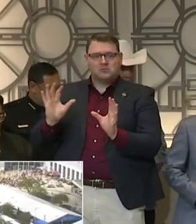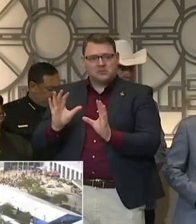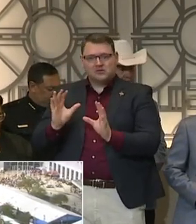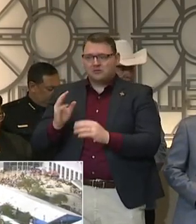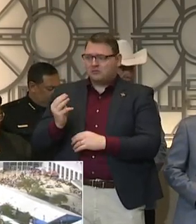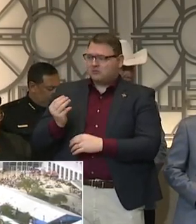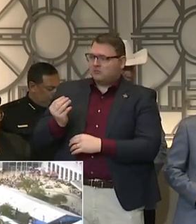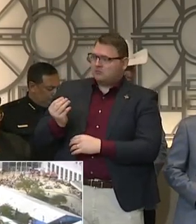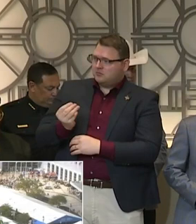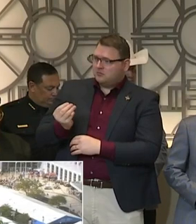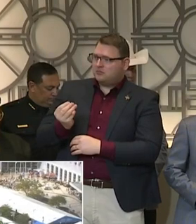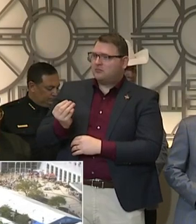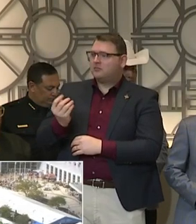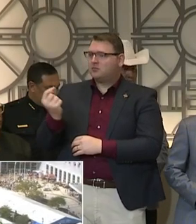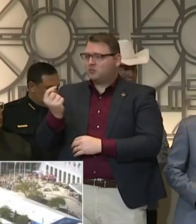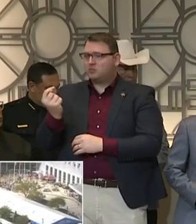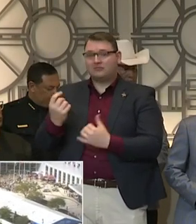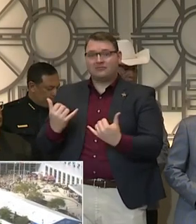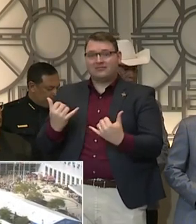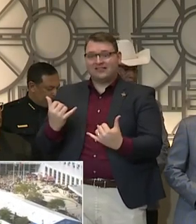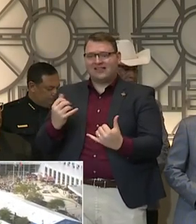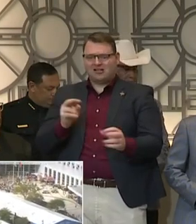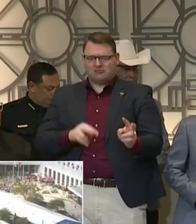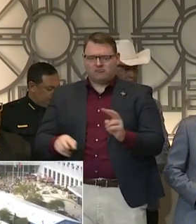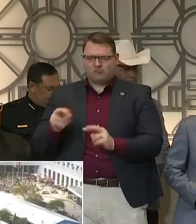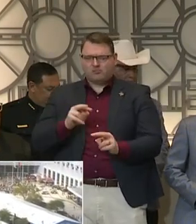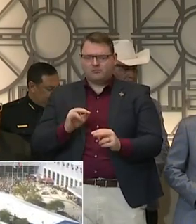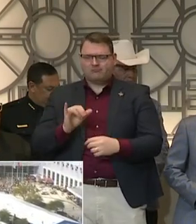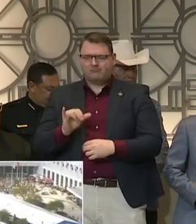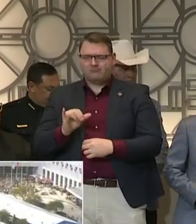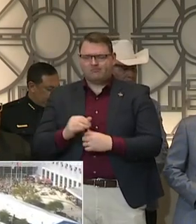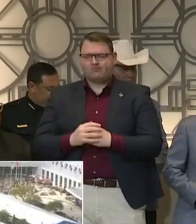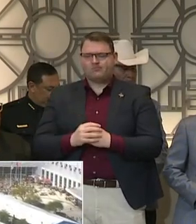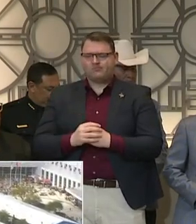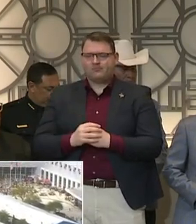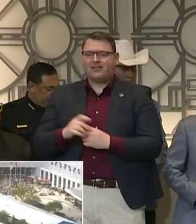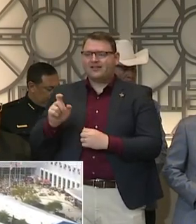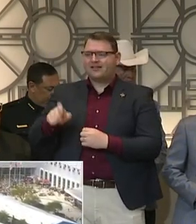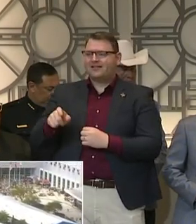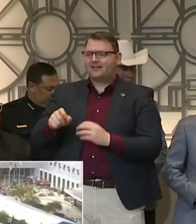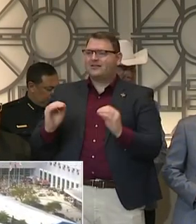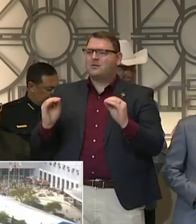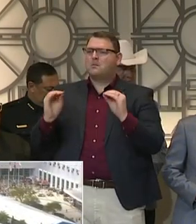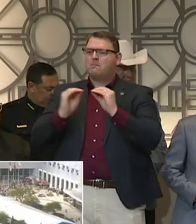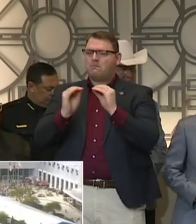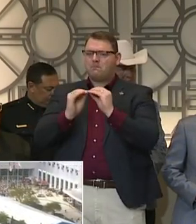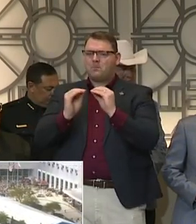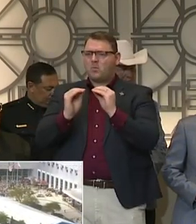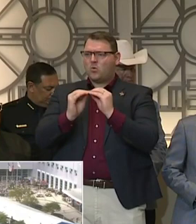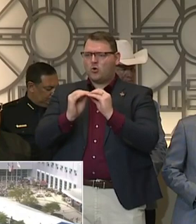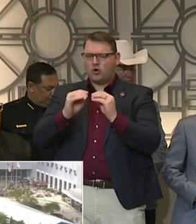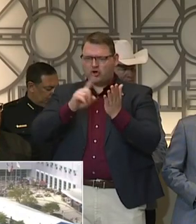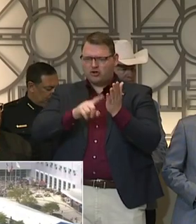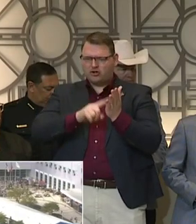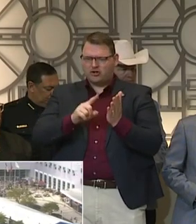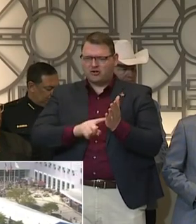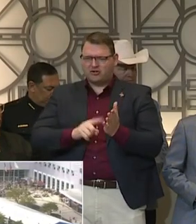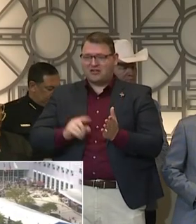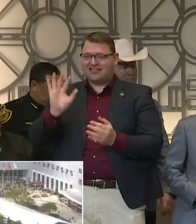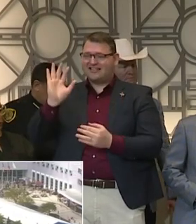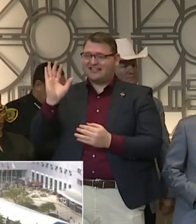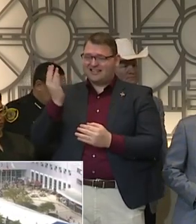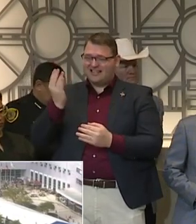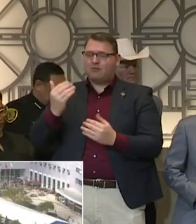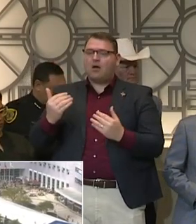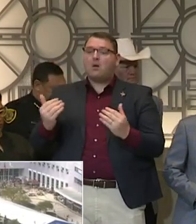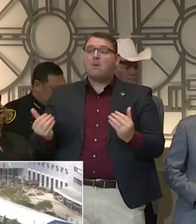an undercount, if we want to put it that way, of what the community spread may have been. And